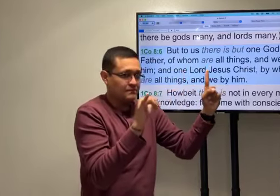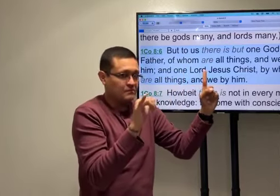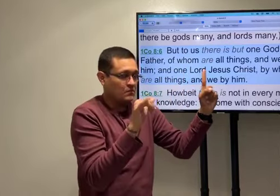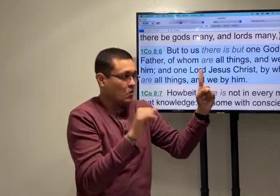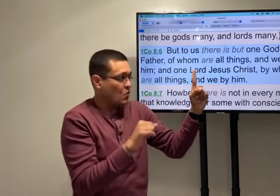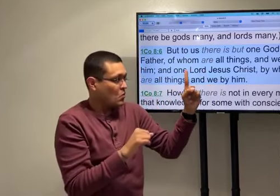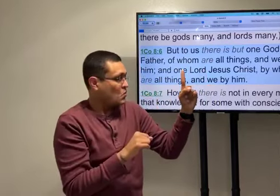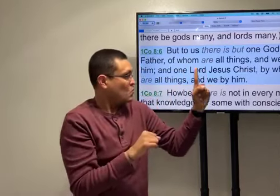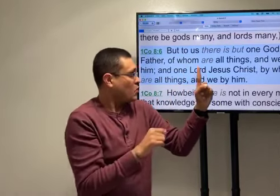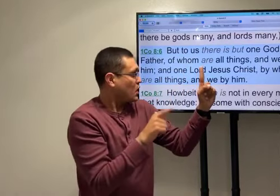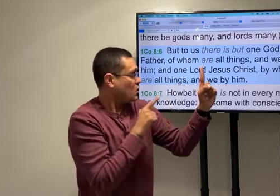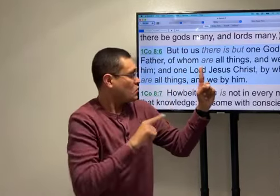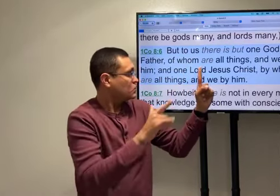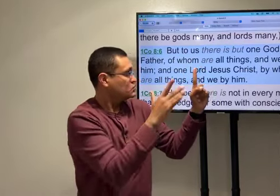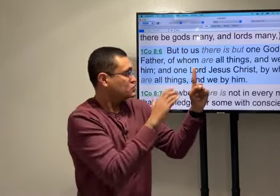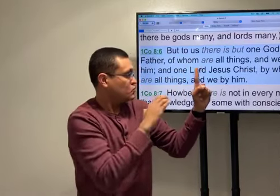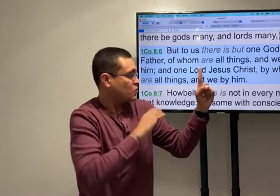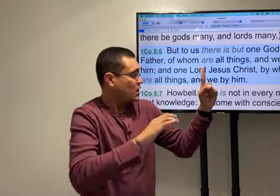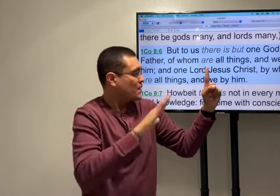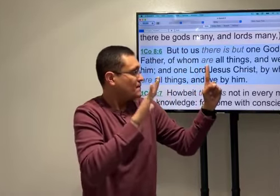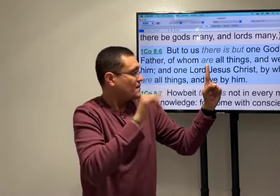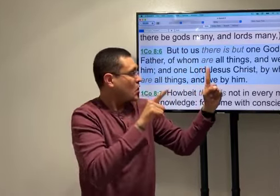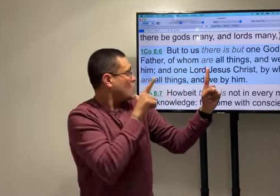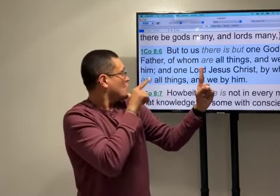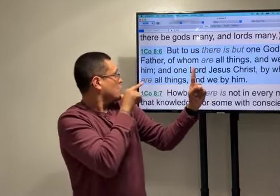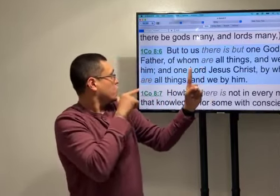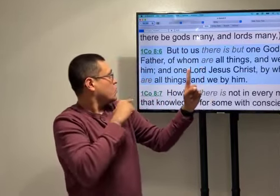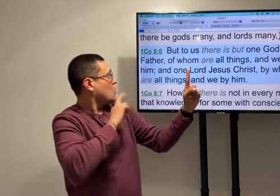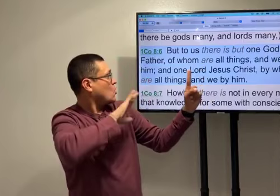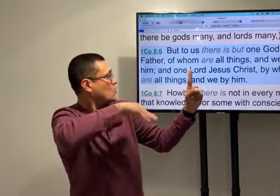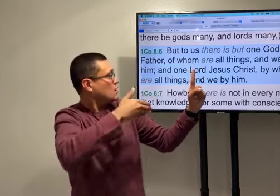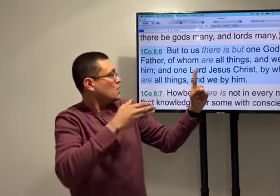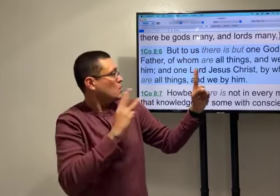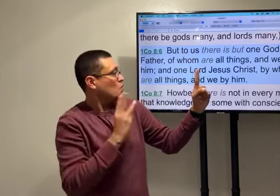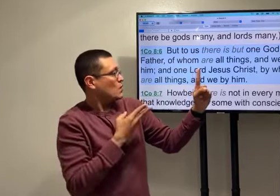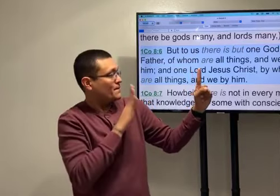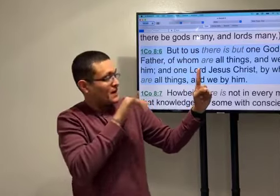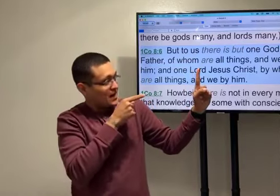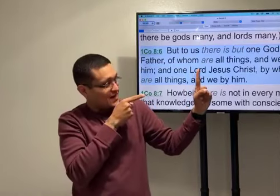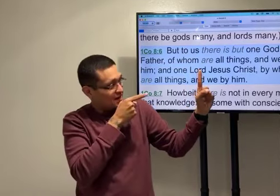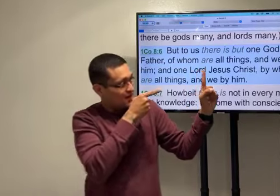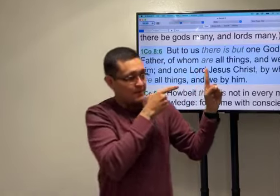We in Him. And one Lord Jesus Christ. By whom all things.